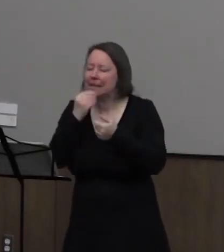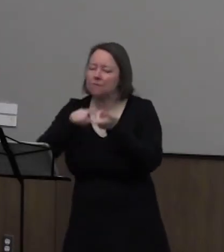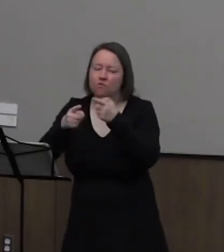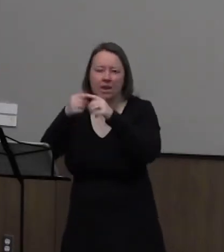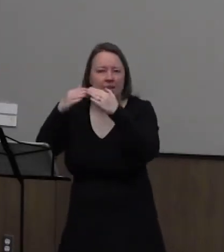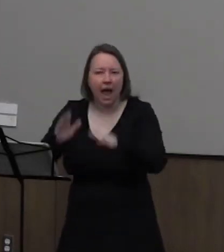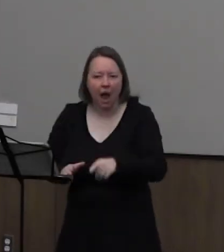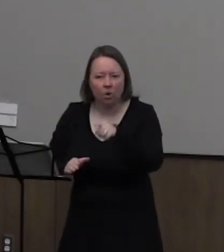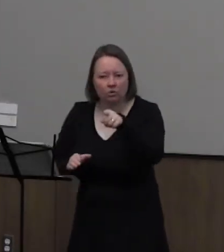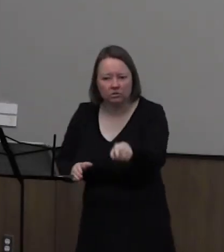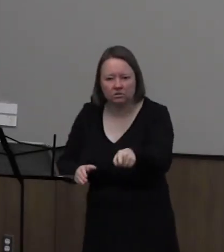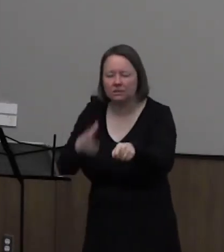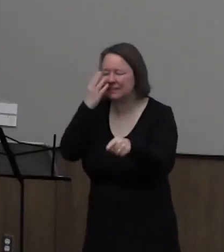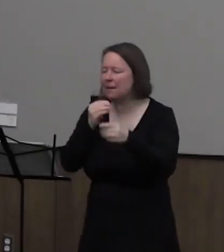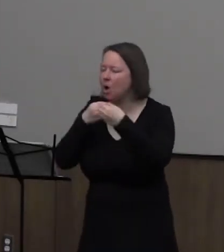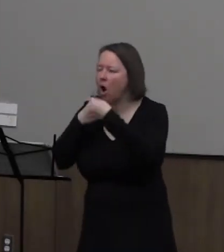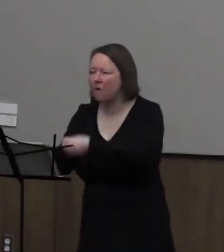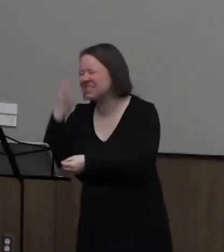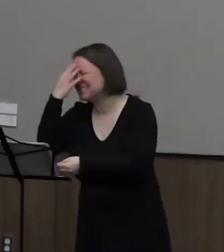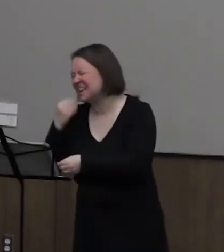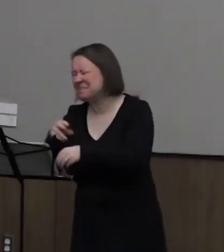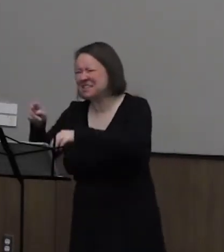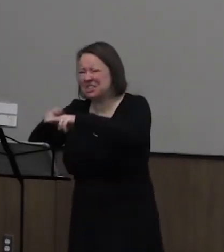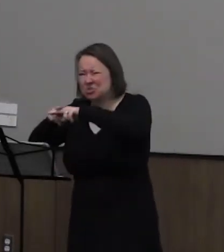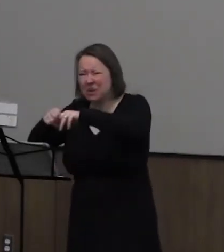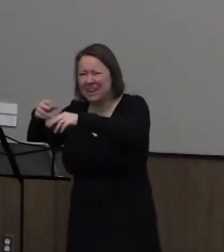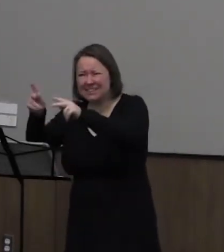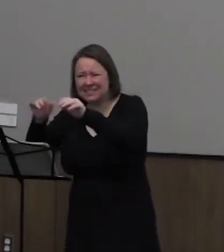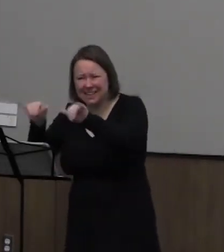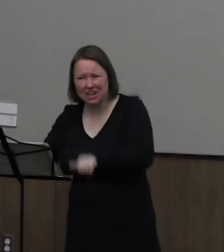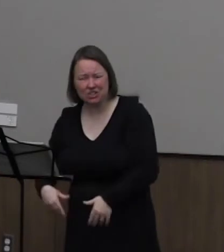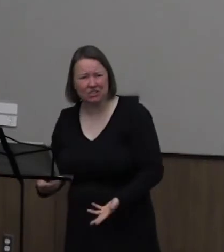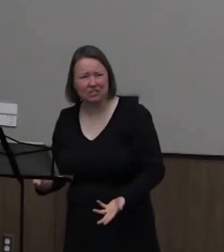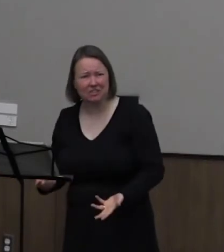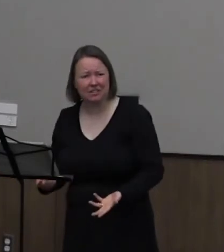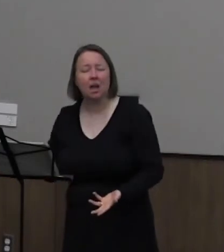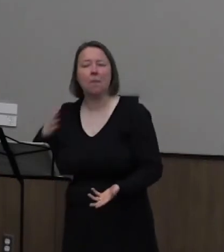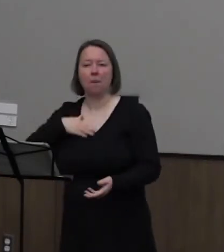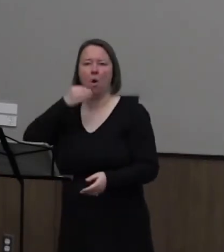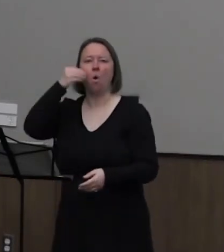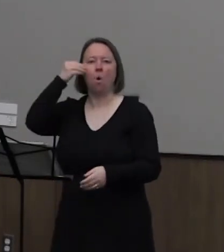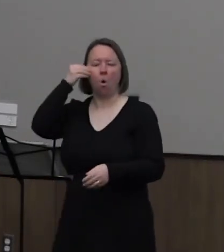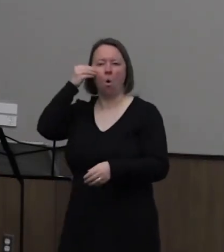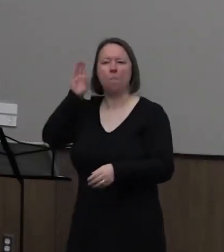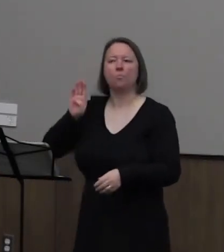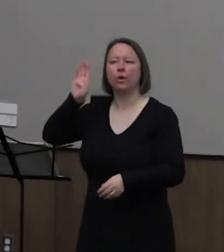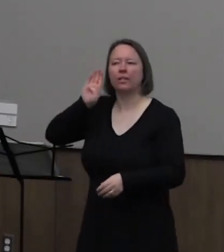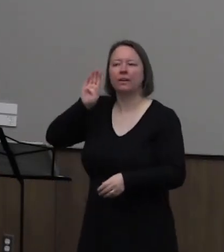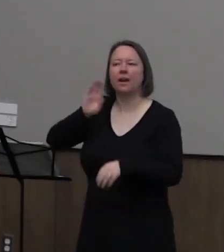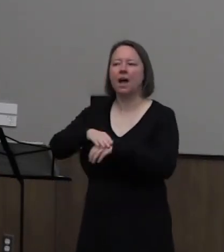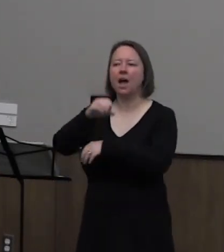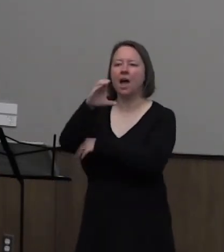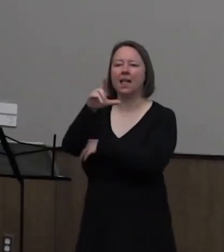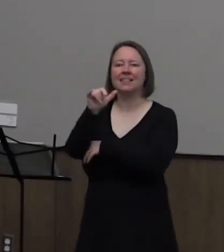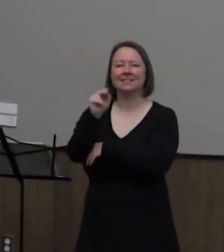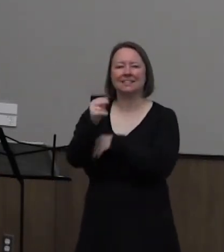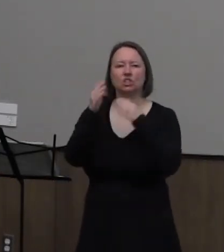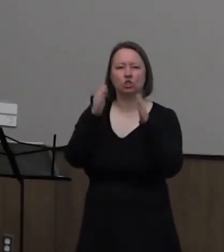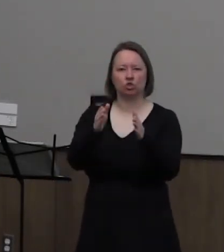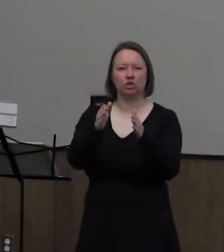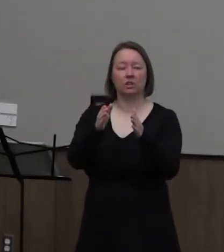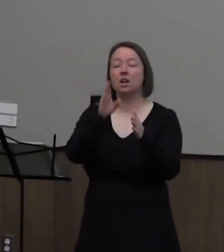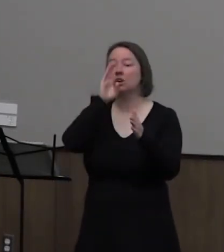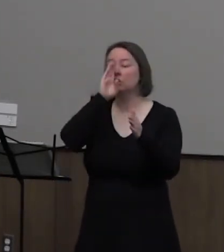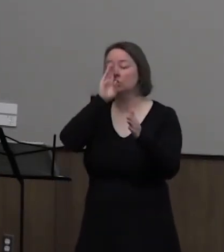houses, in offices and in the train stations. My home in Brooklyn is on Clinton Street, a direct